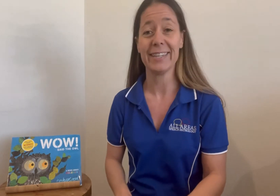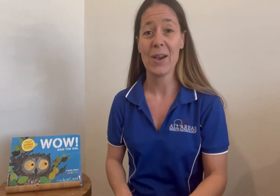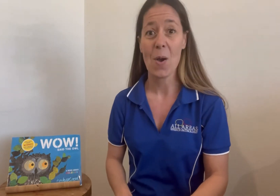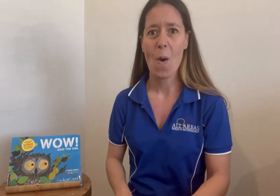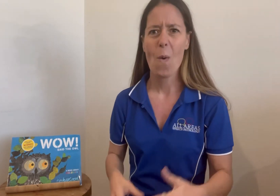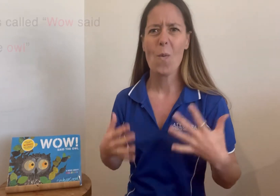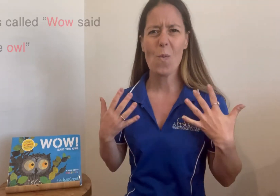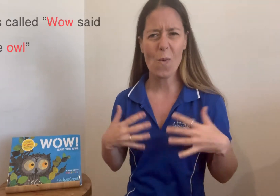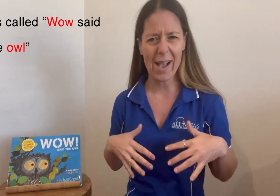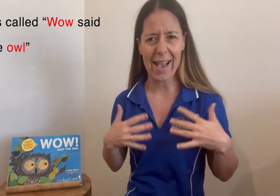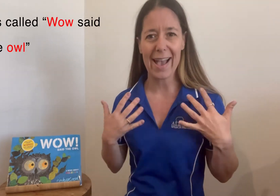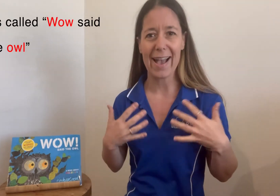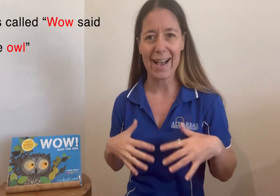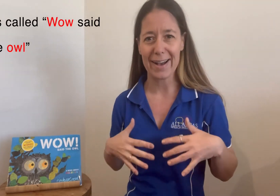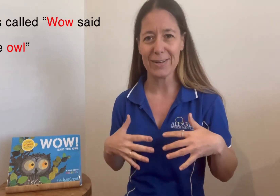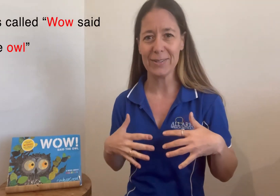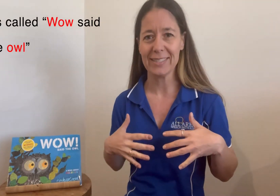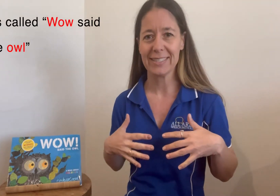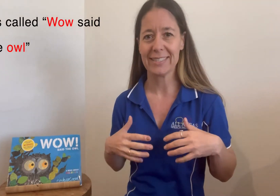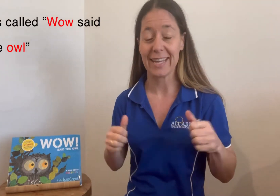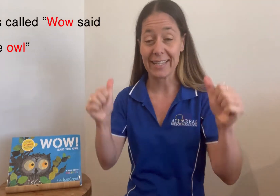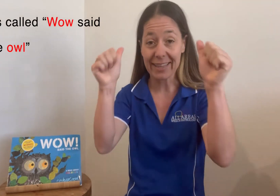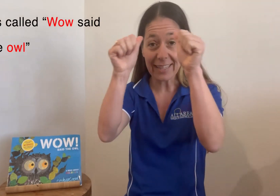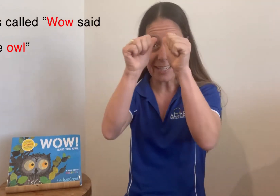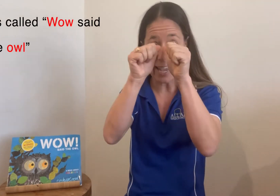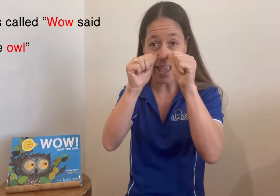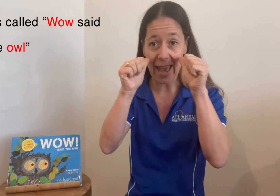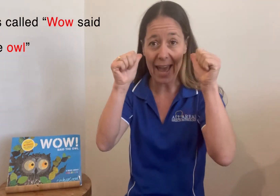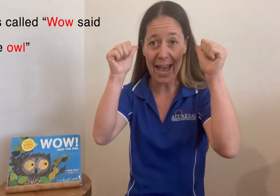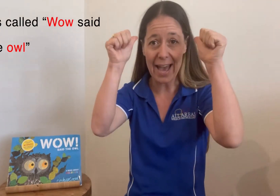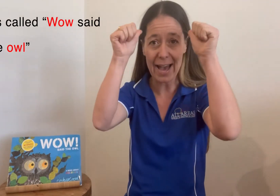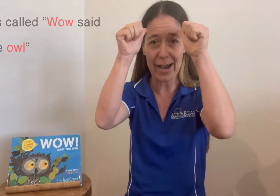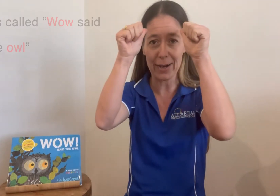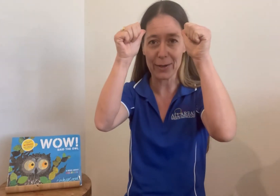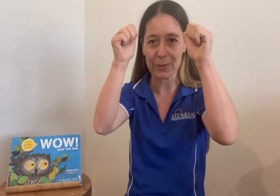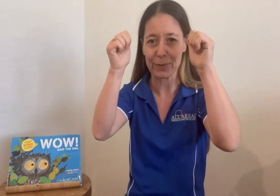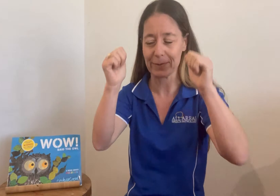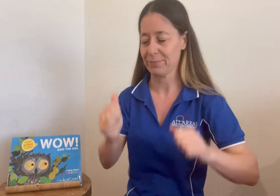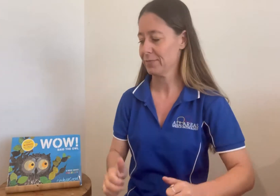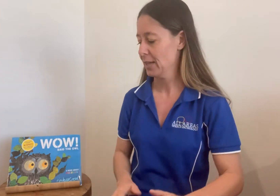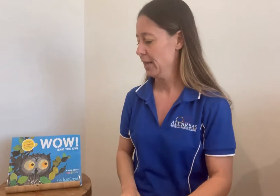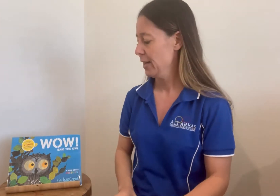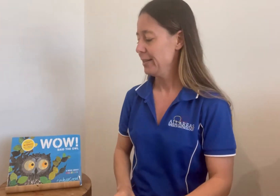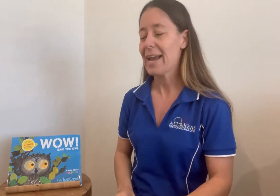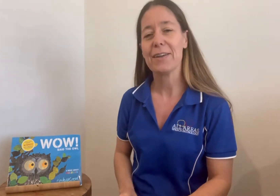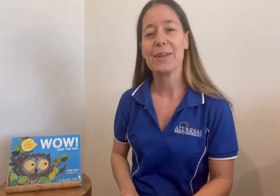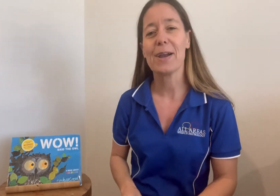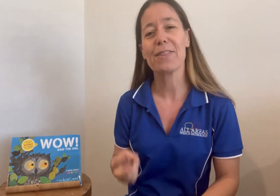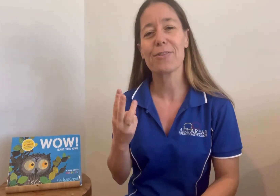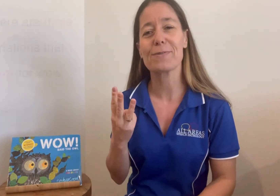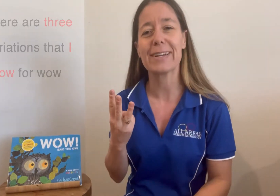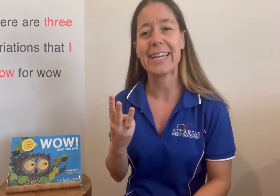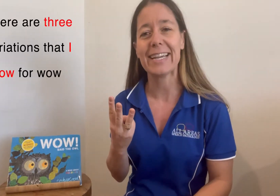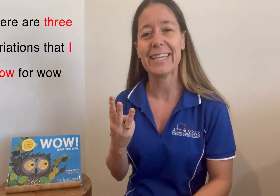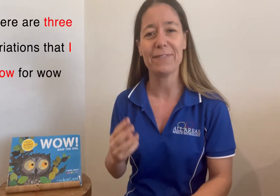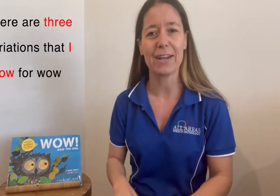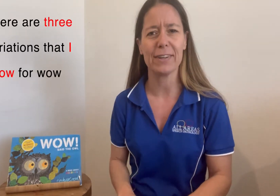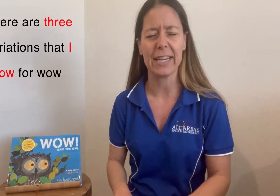Wow, Said the Owl. Now there are three variations